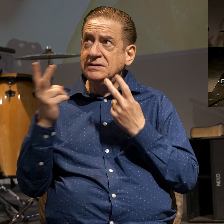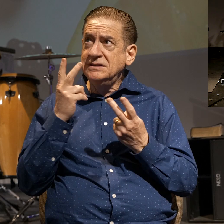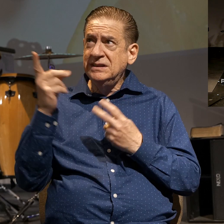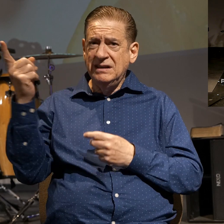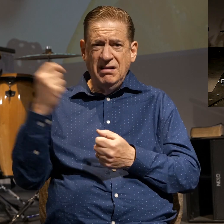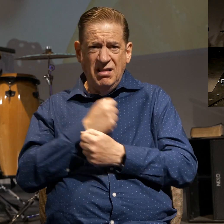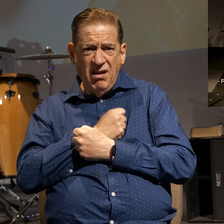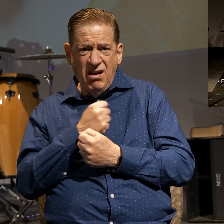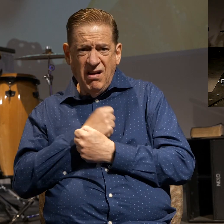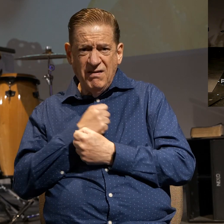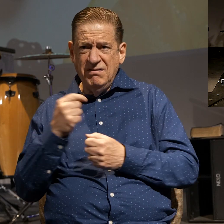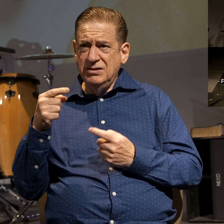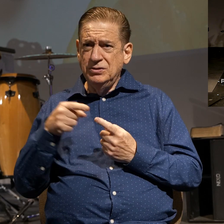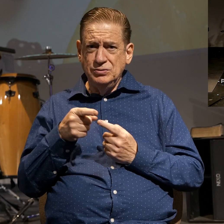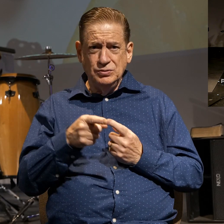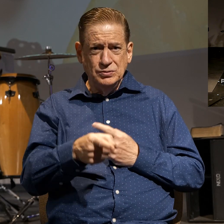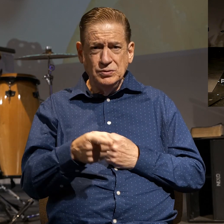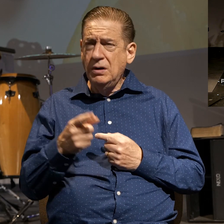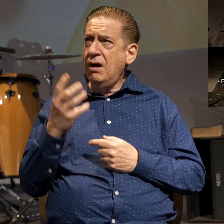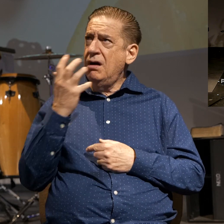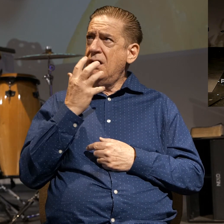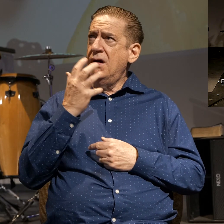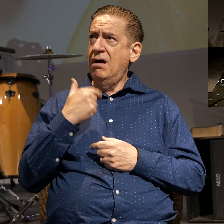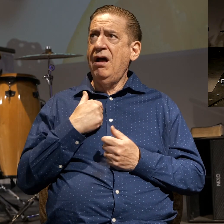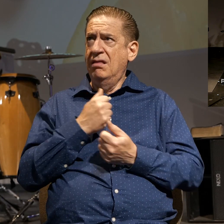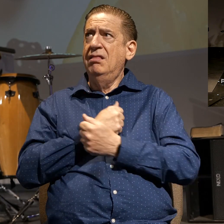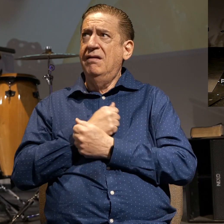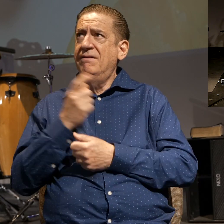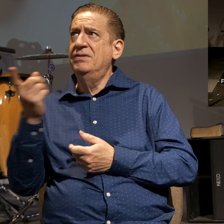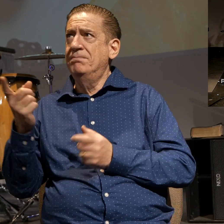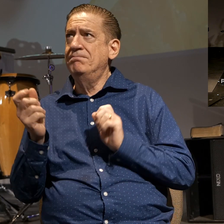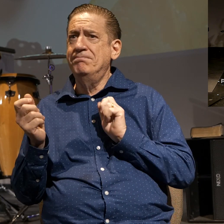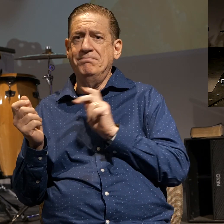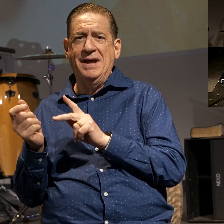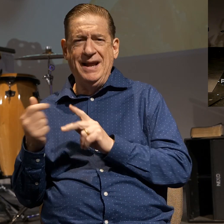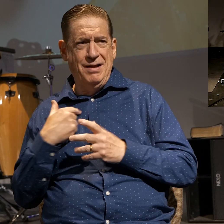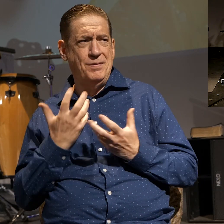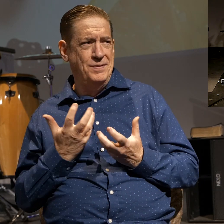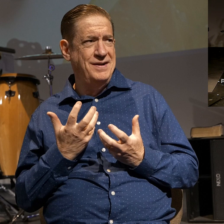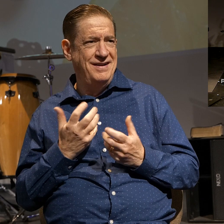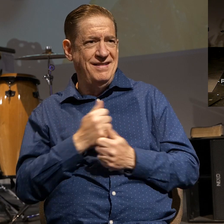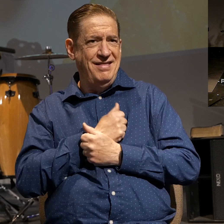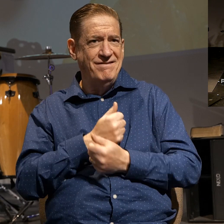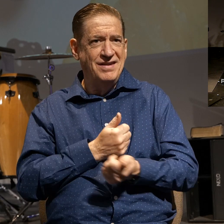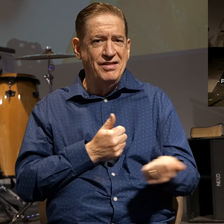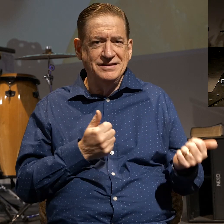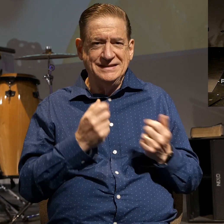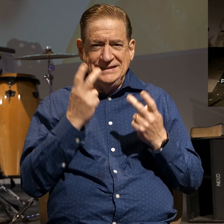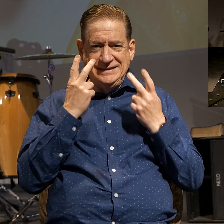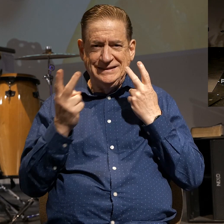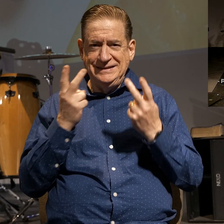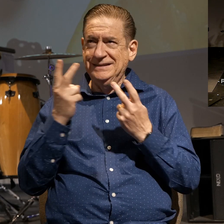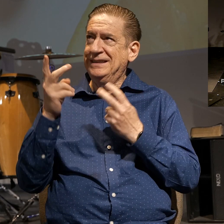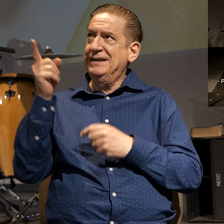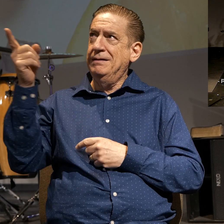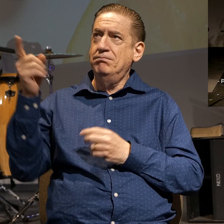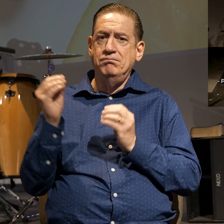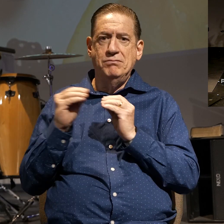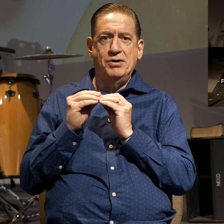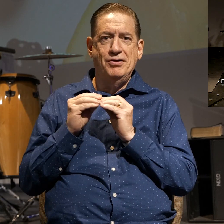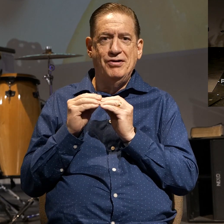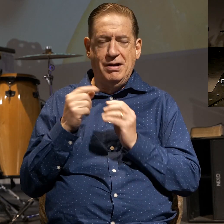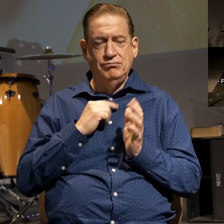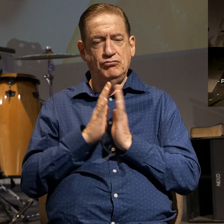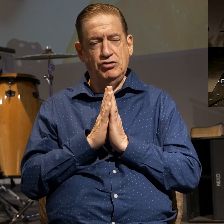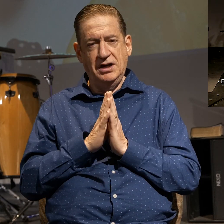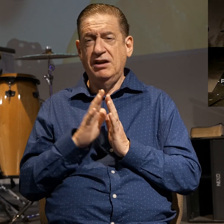is to you the more you'll be loving to him and others we love God more by seeing more that's what I pray regularly